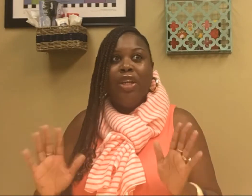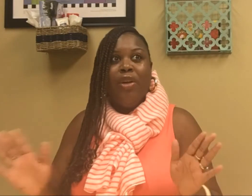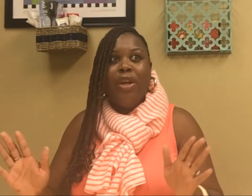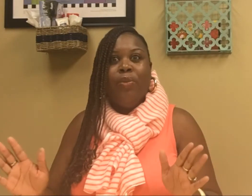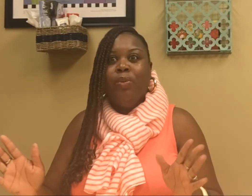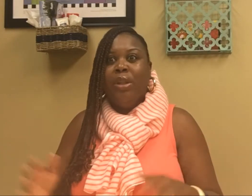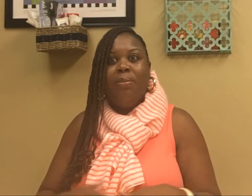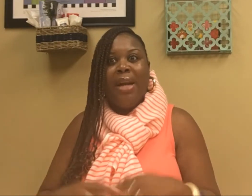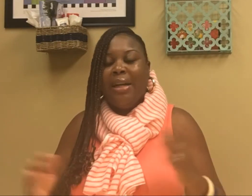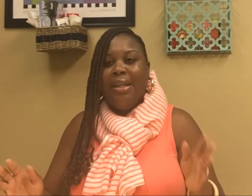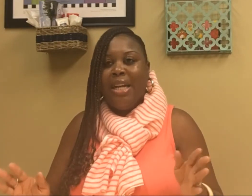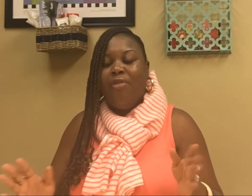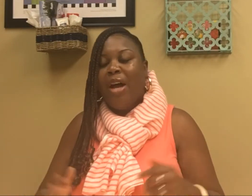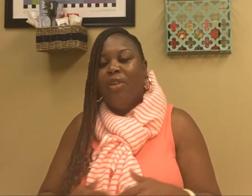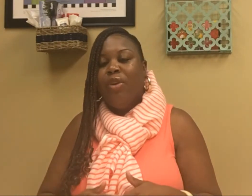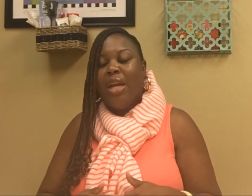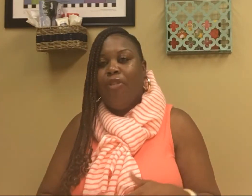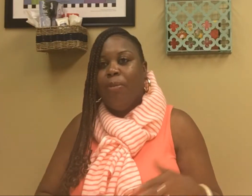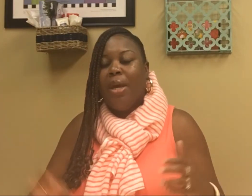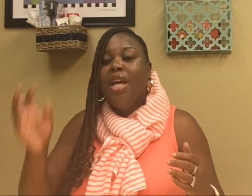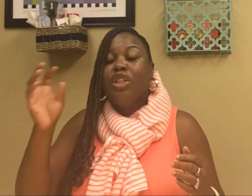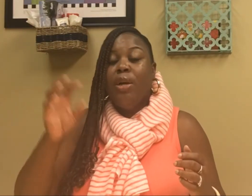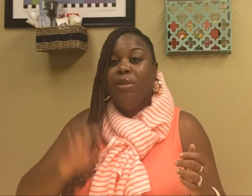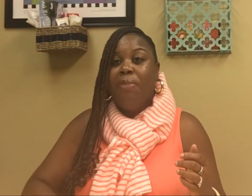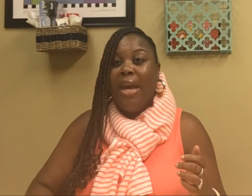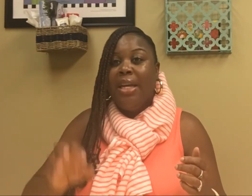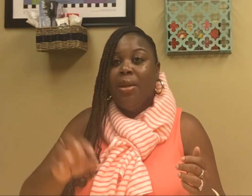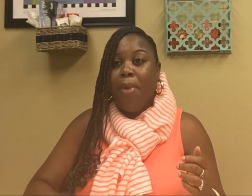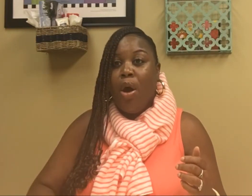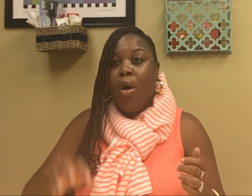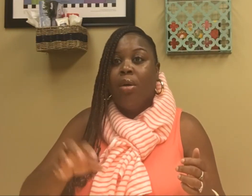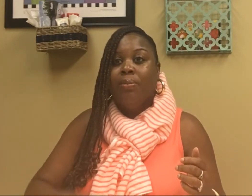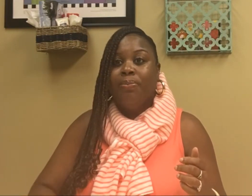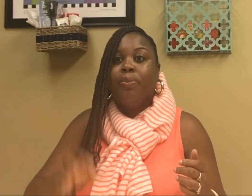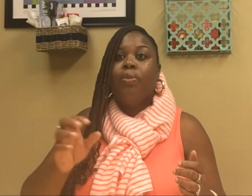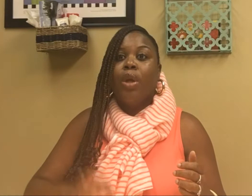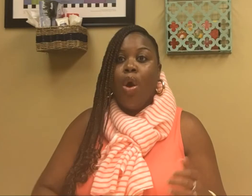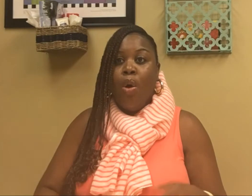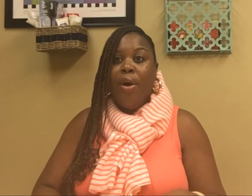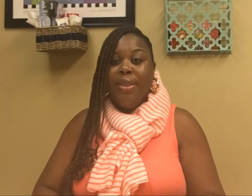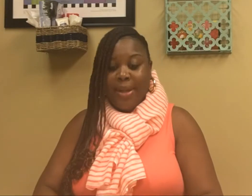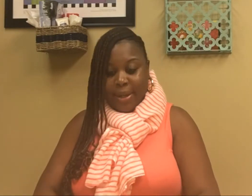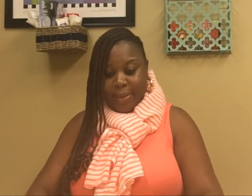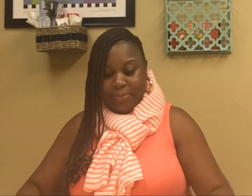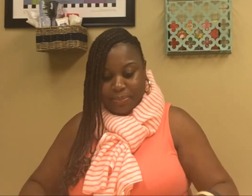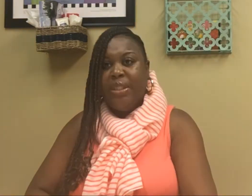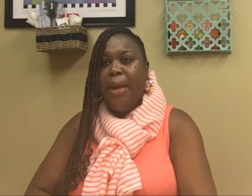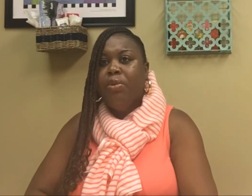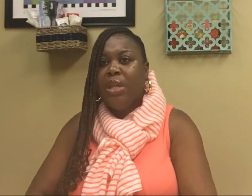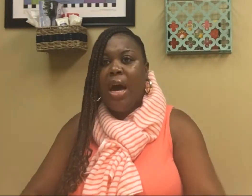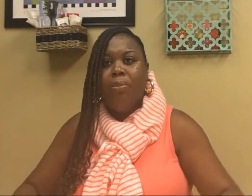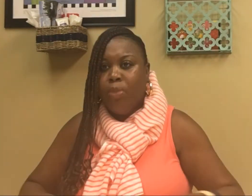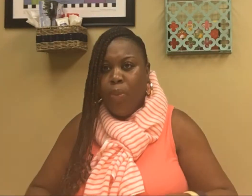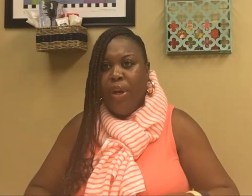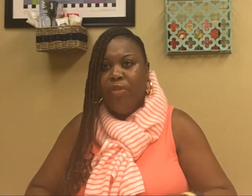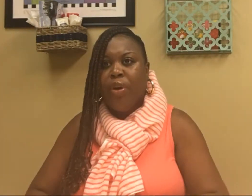video that went with it, but I could not find it for the life of me. So he was banging the ball on the tabletop or whatever